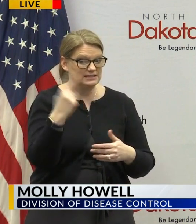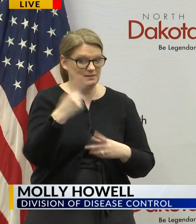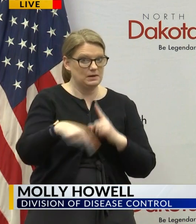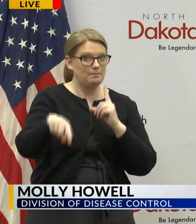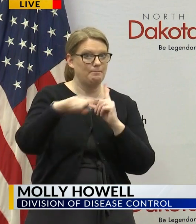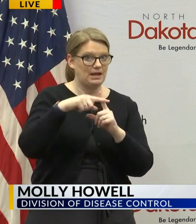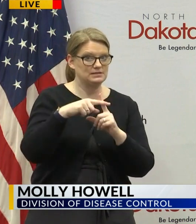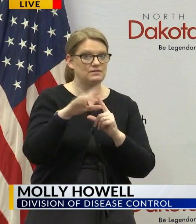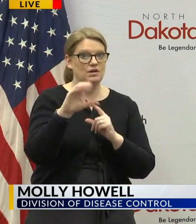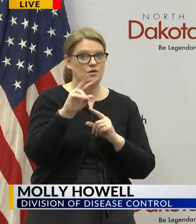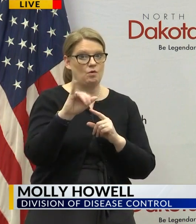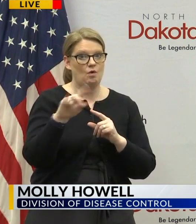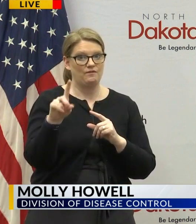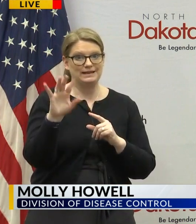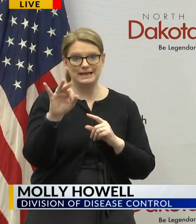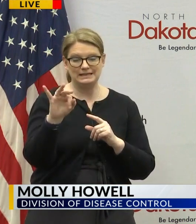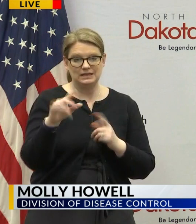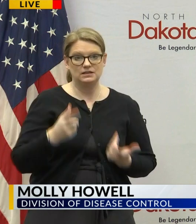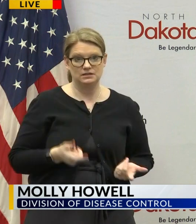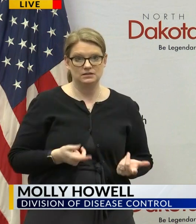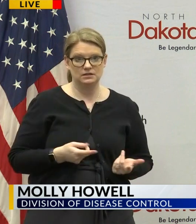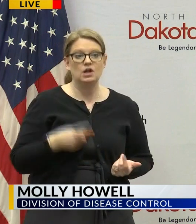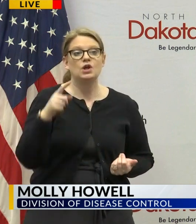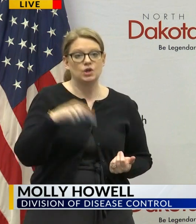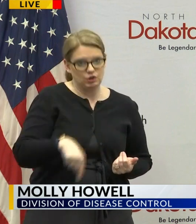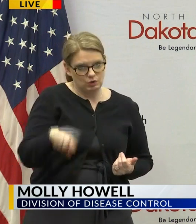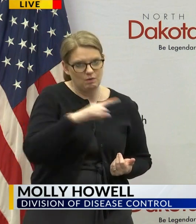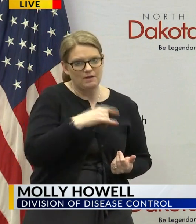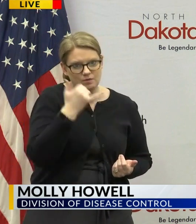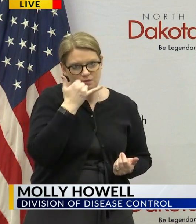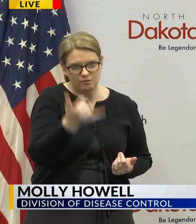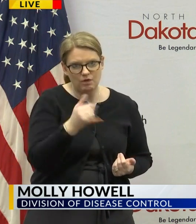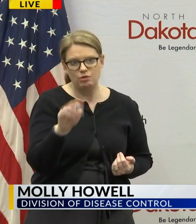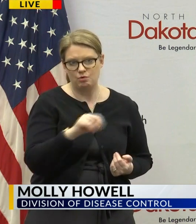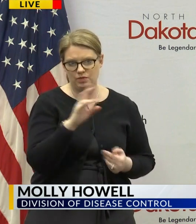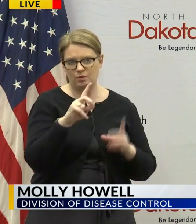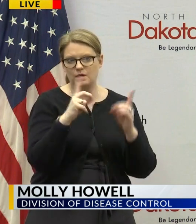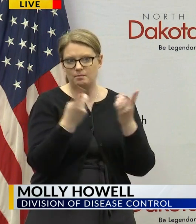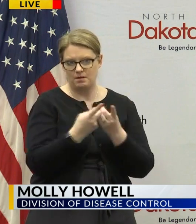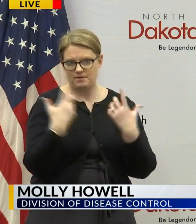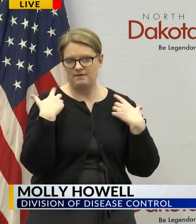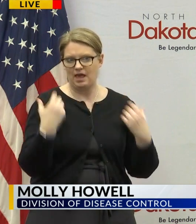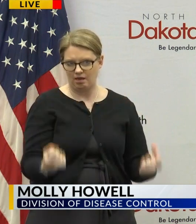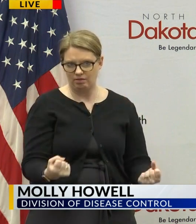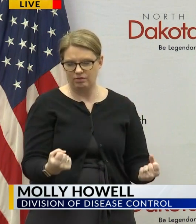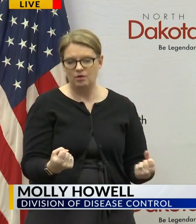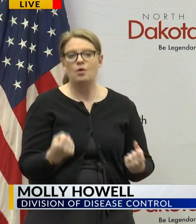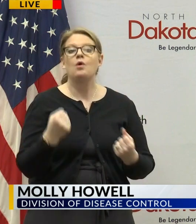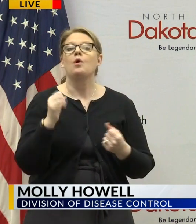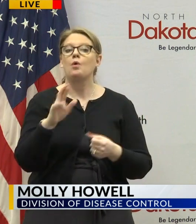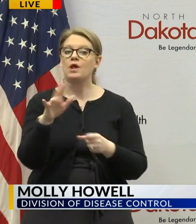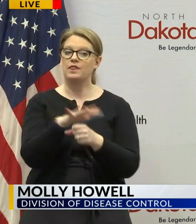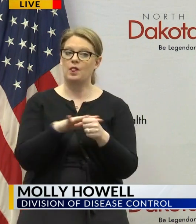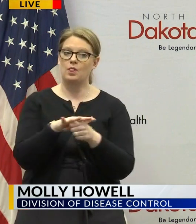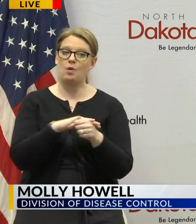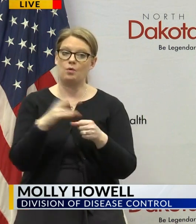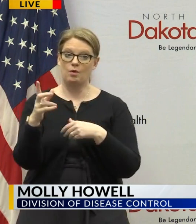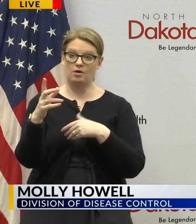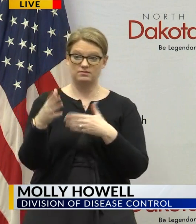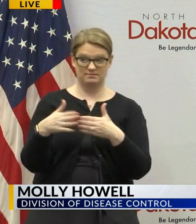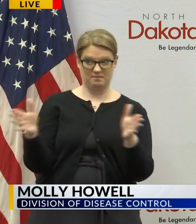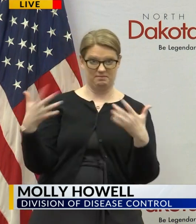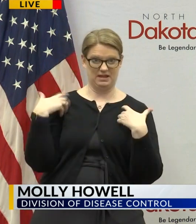for COVID-19 you will receive a phone call from the North Dakota Department of Health or the local Public Health Department